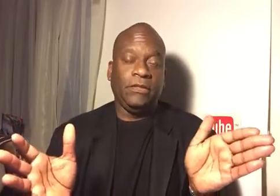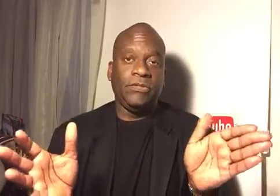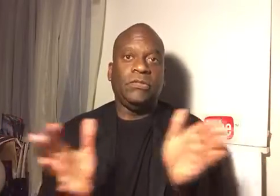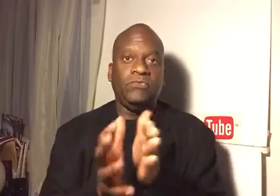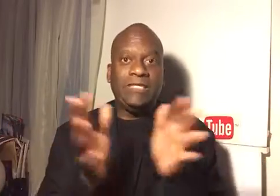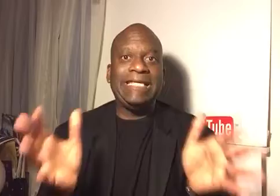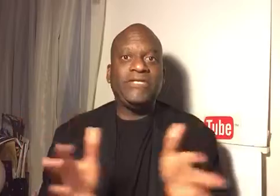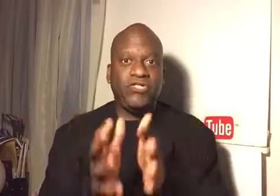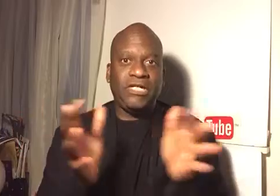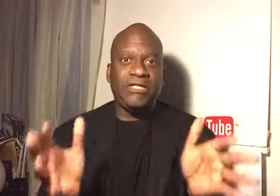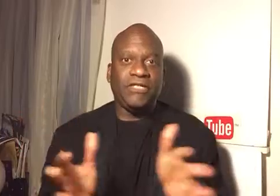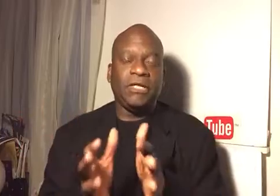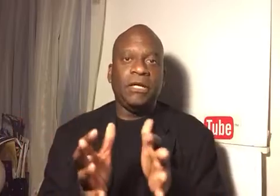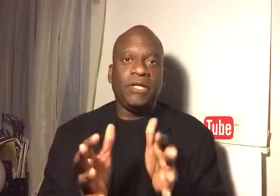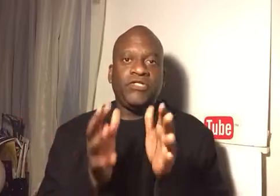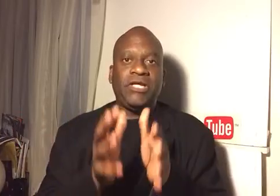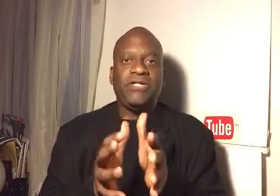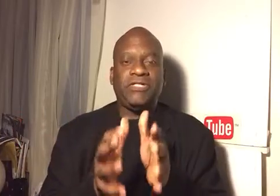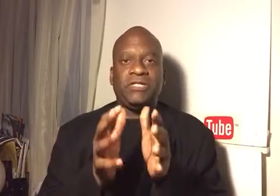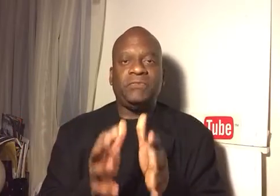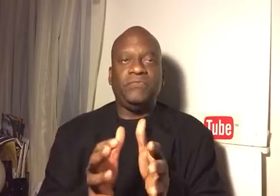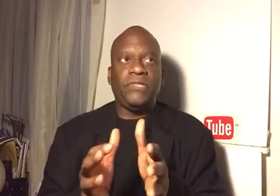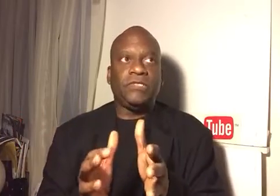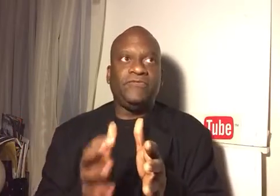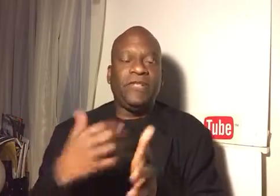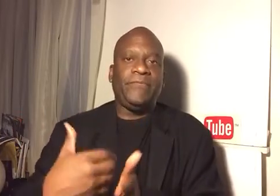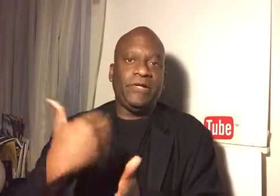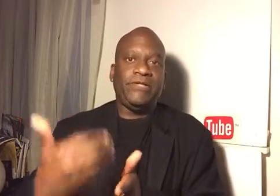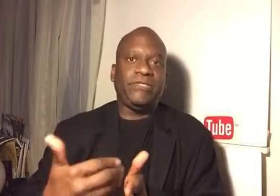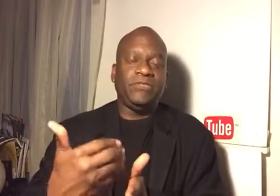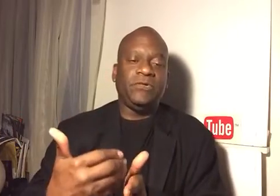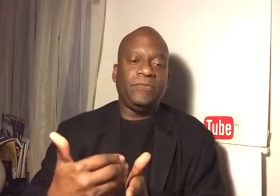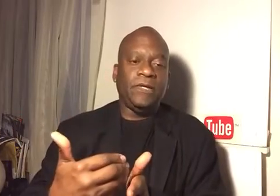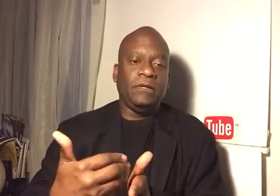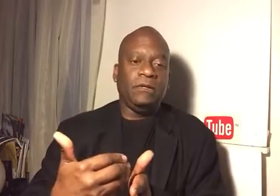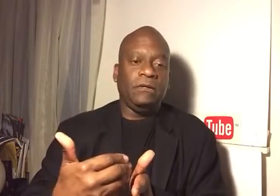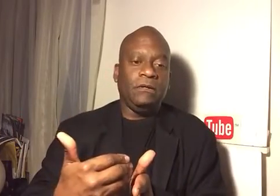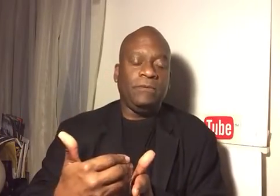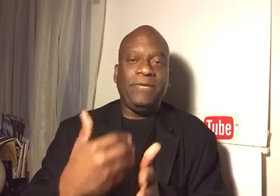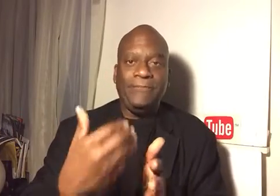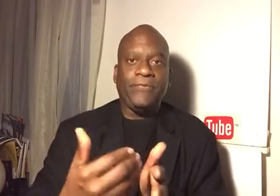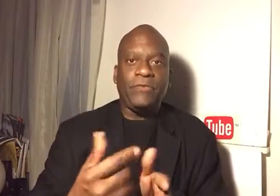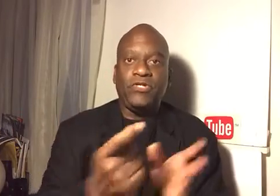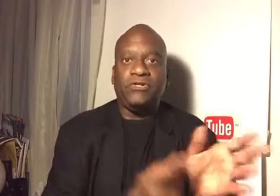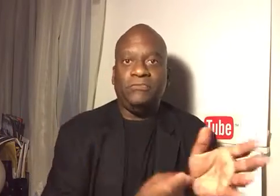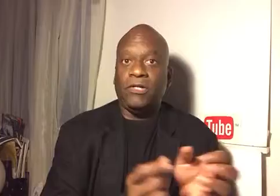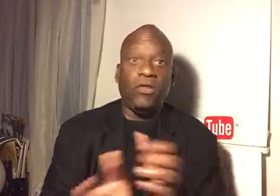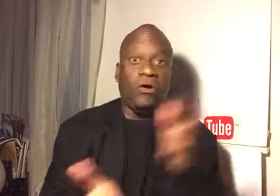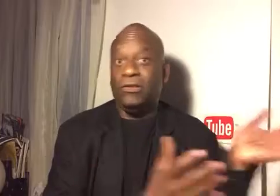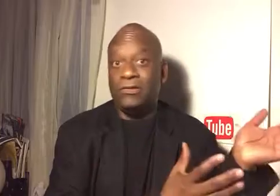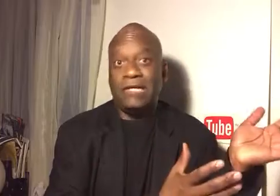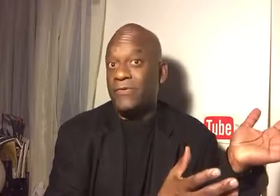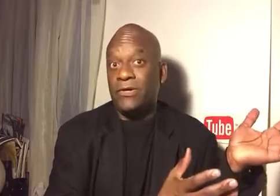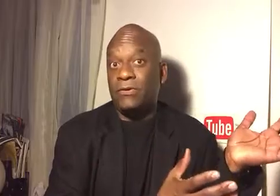So it really is changing. It's changing and it's developing us into a people that we should have been a long, long time ago.